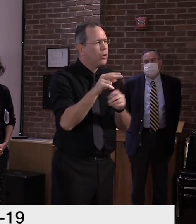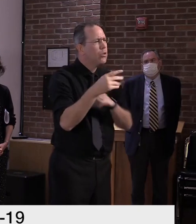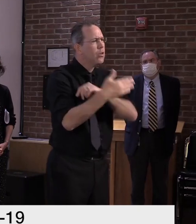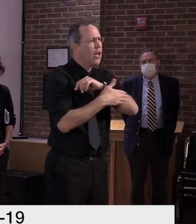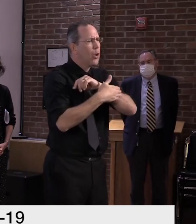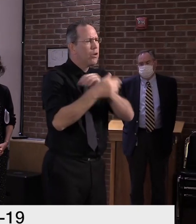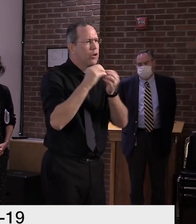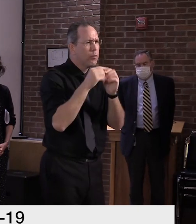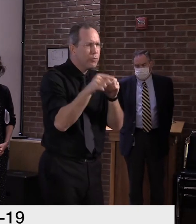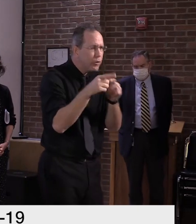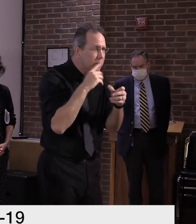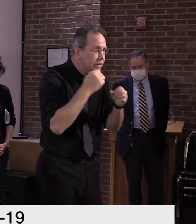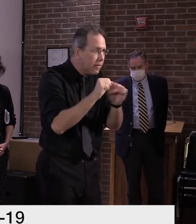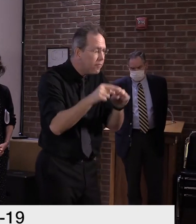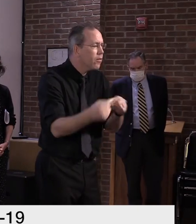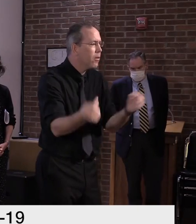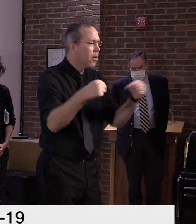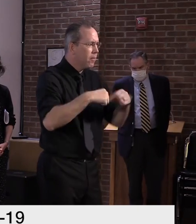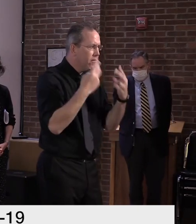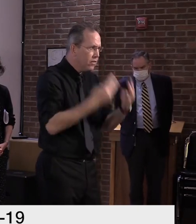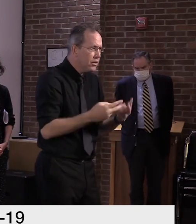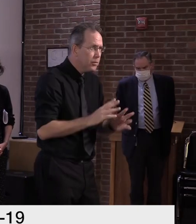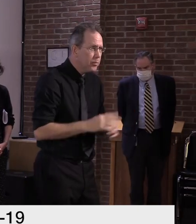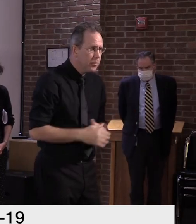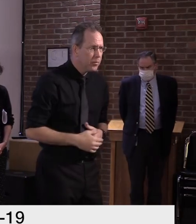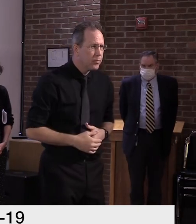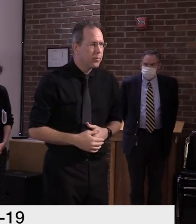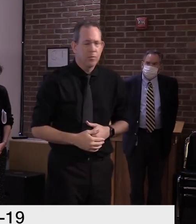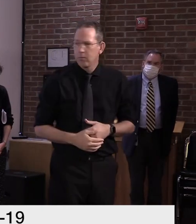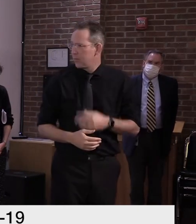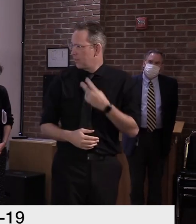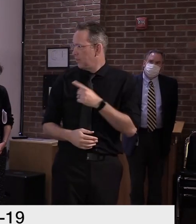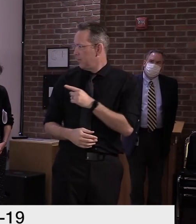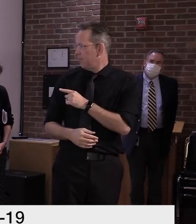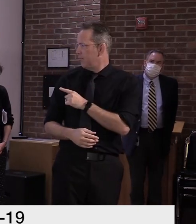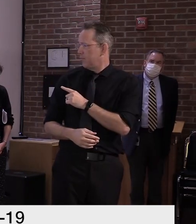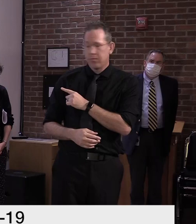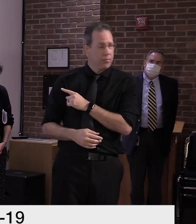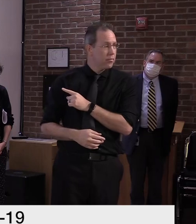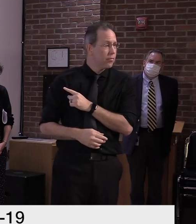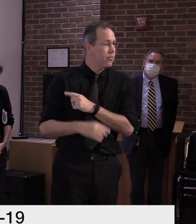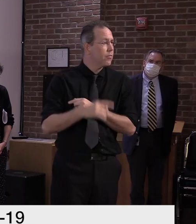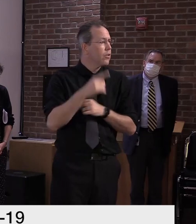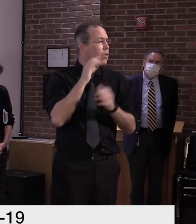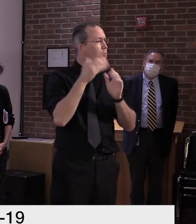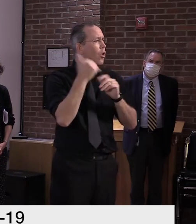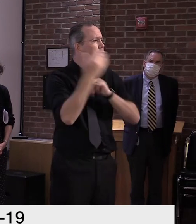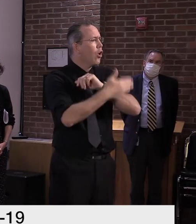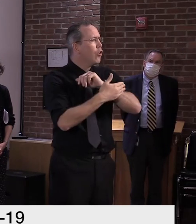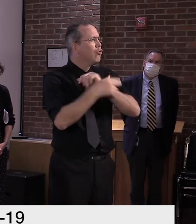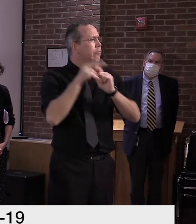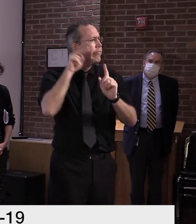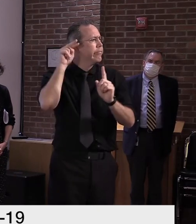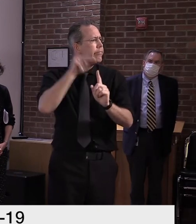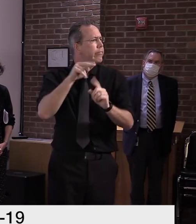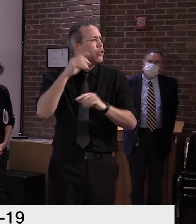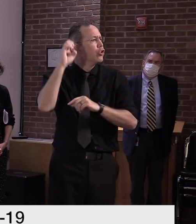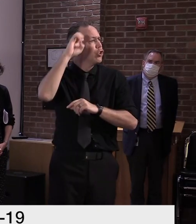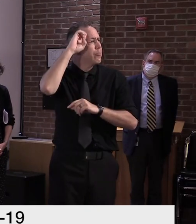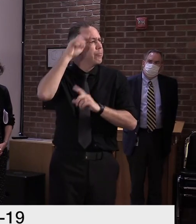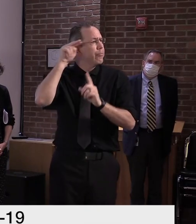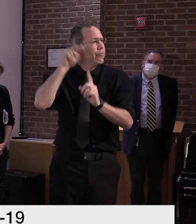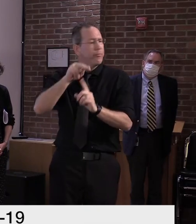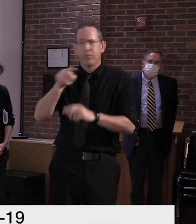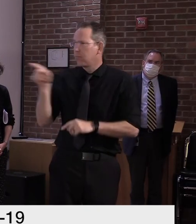this well illustrates how the map can both expand and contract based on the experiences that other states are having. And as we pointed out